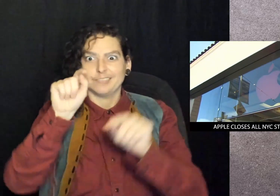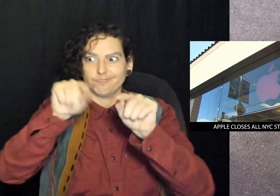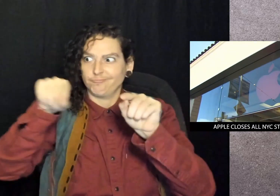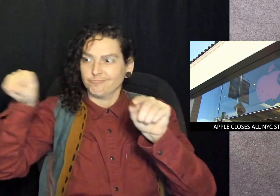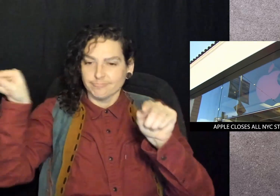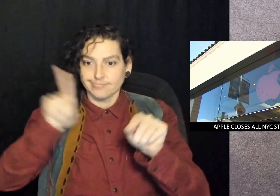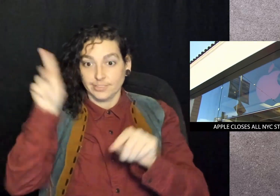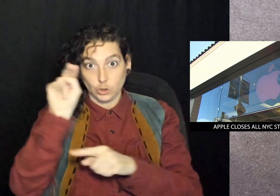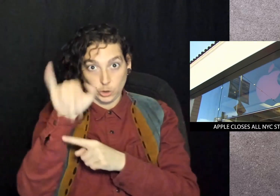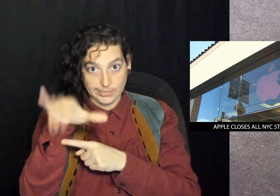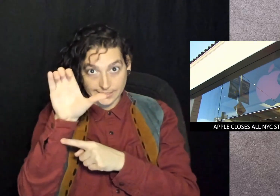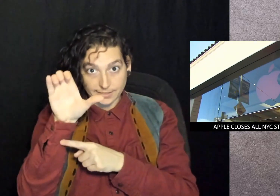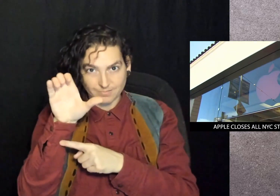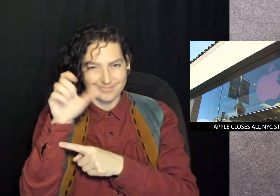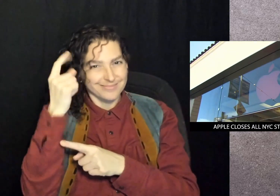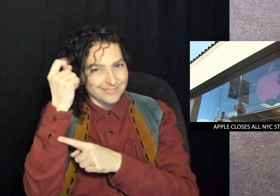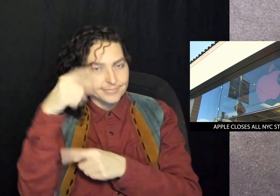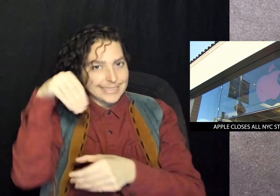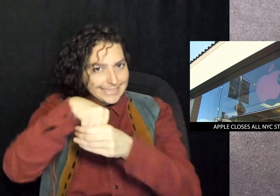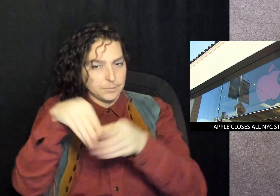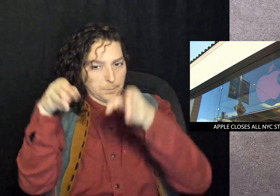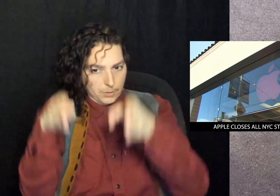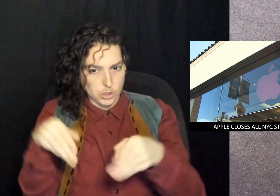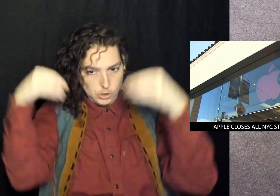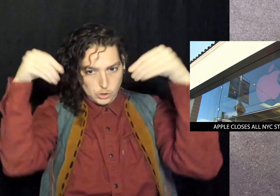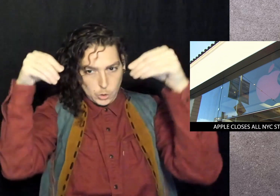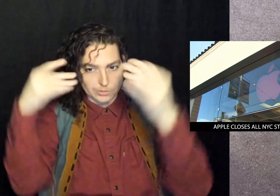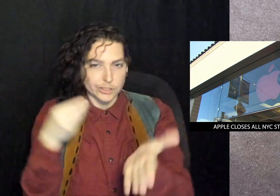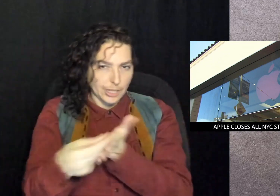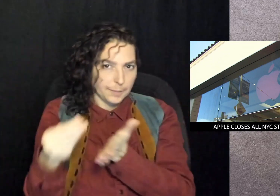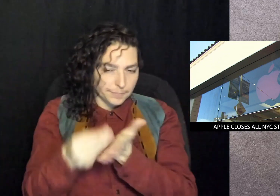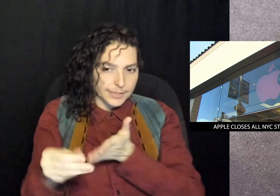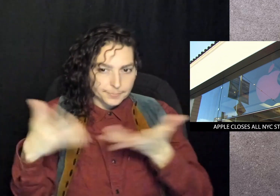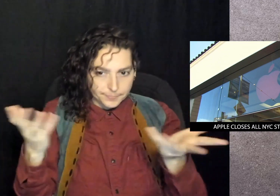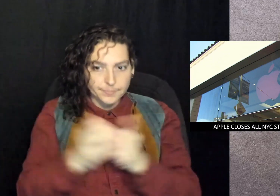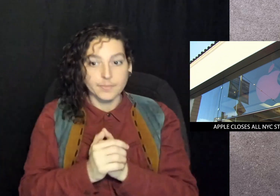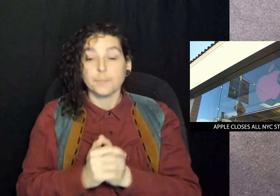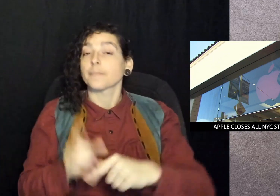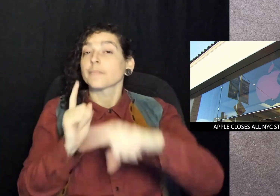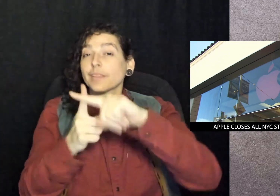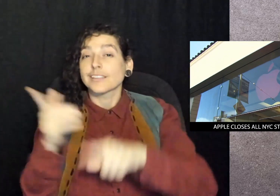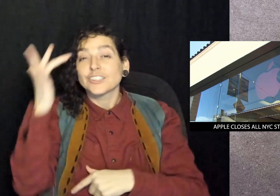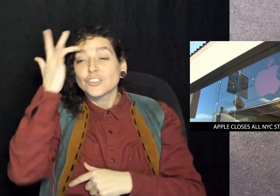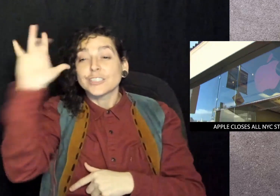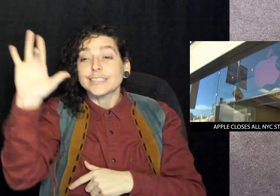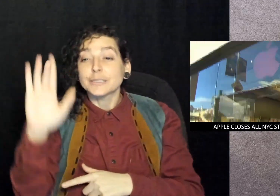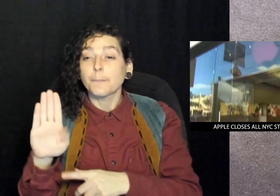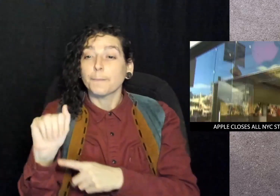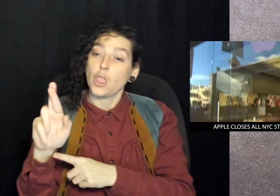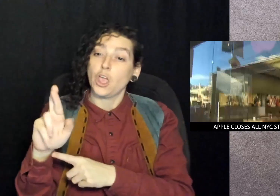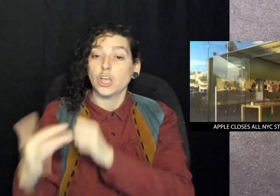Apple has temporarily closed its 16 New York City stores to in-person shopping